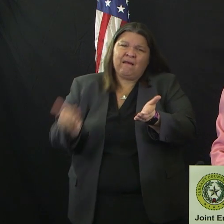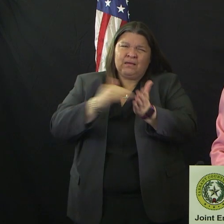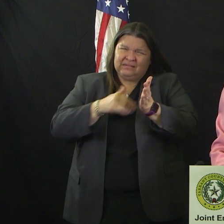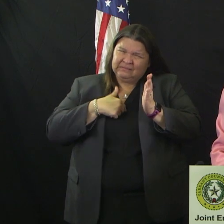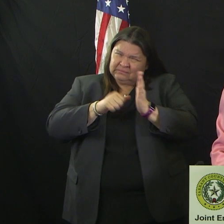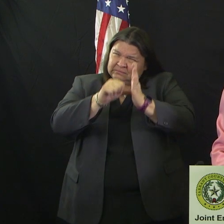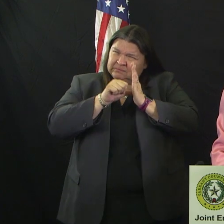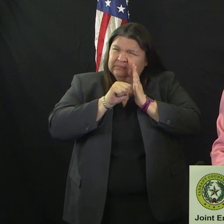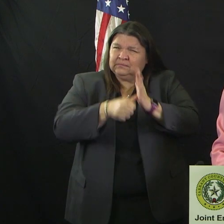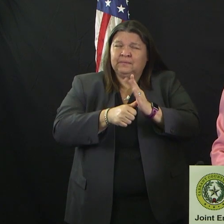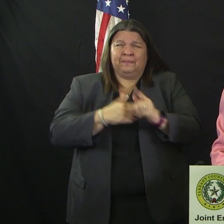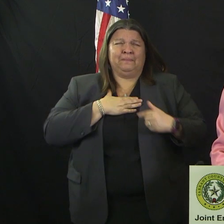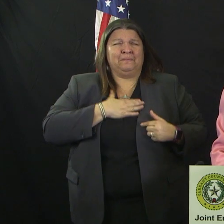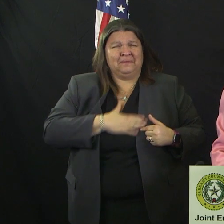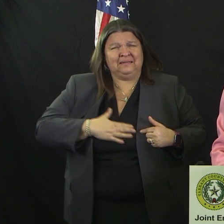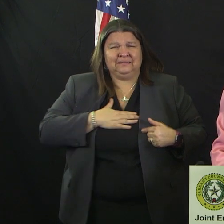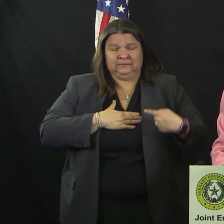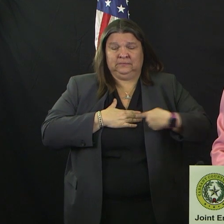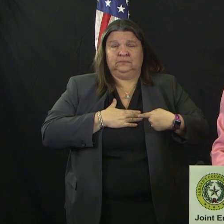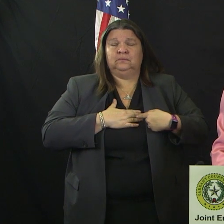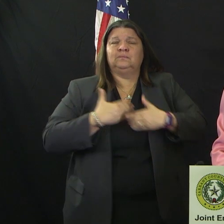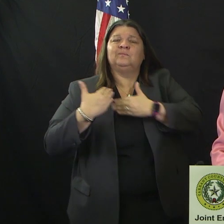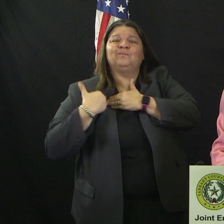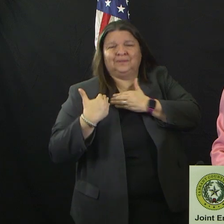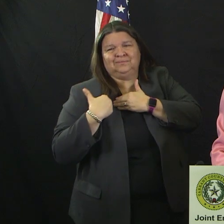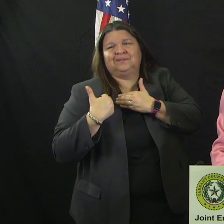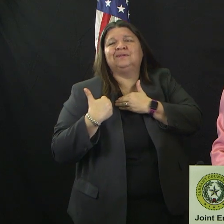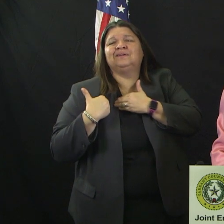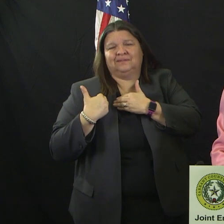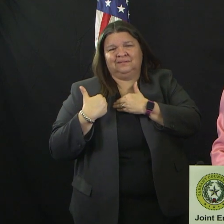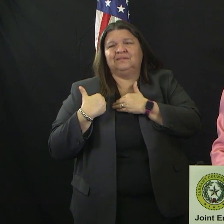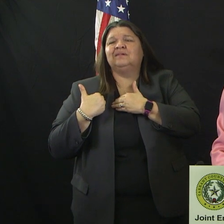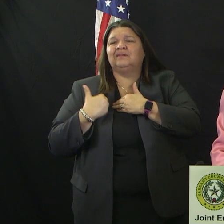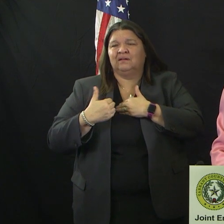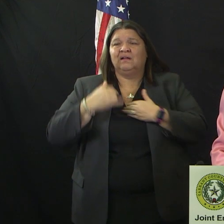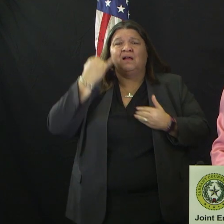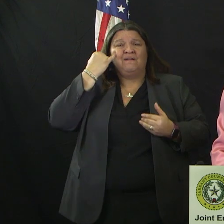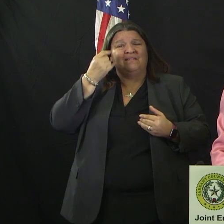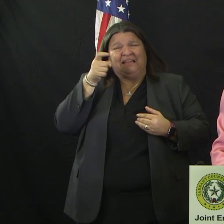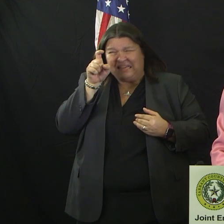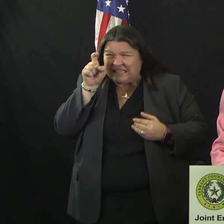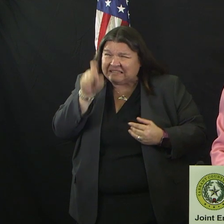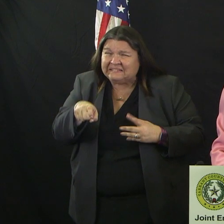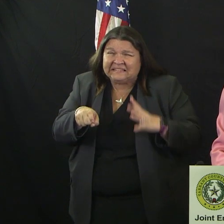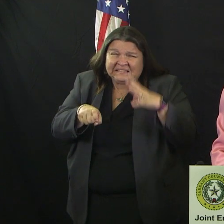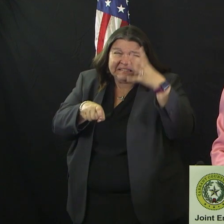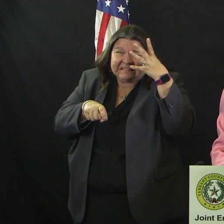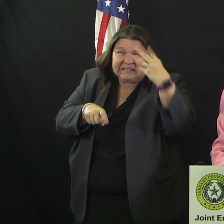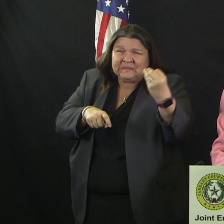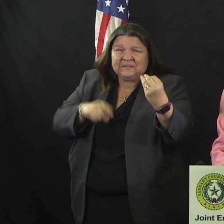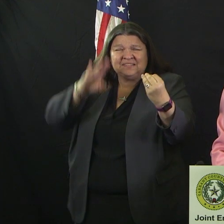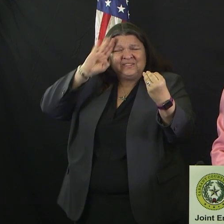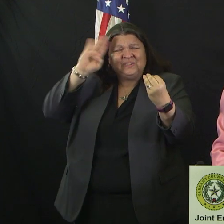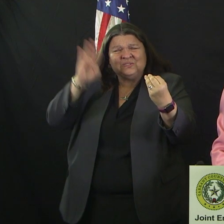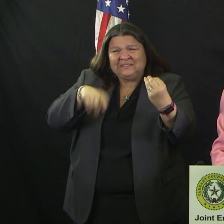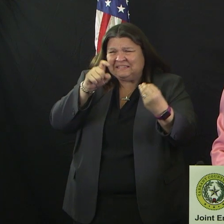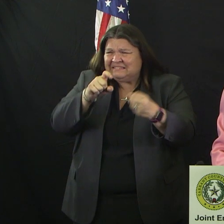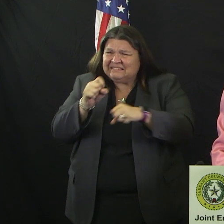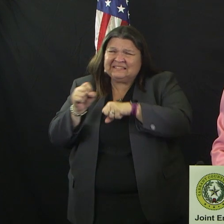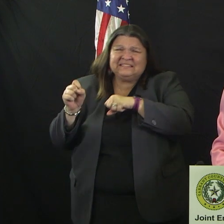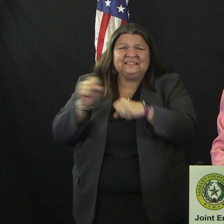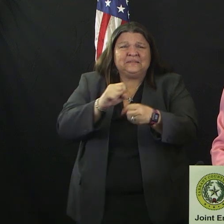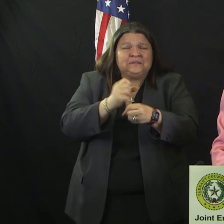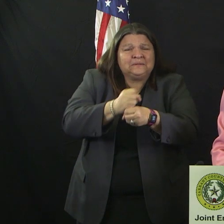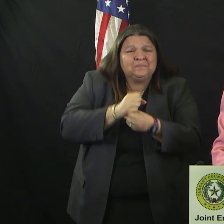If you must go out, and you will have to go out occasionally, remember, cover your mouth when you cough,